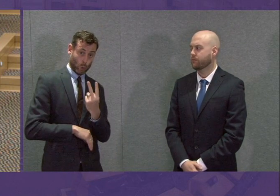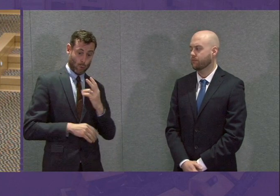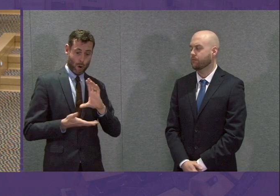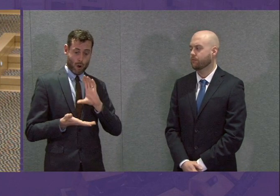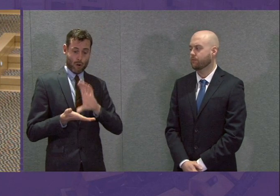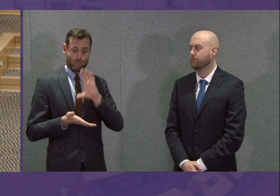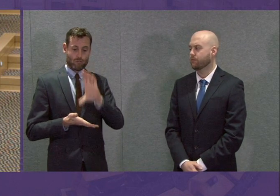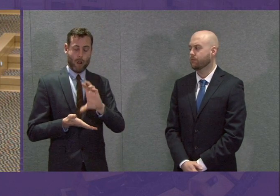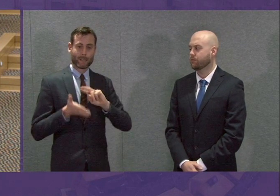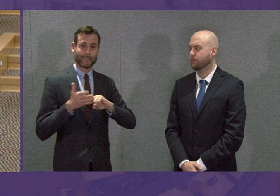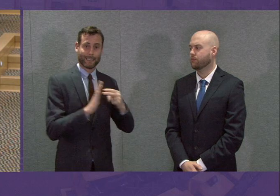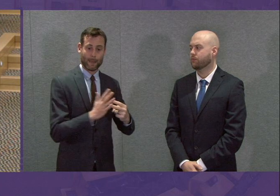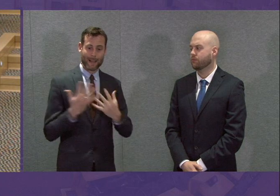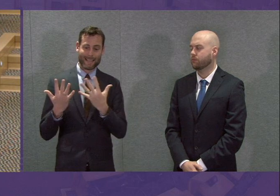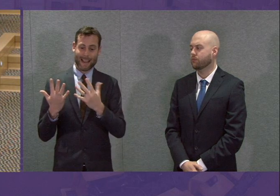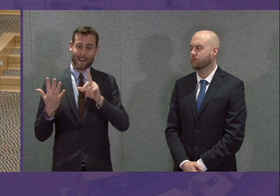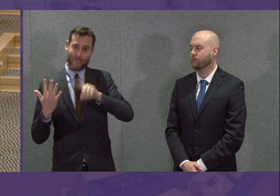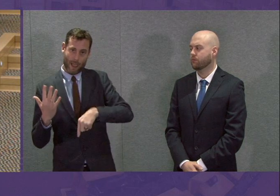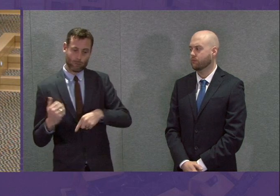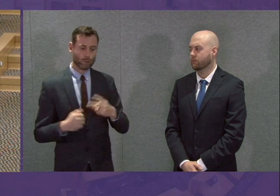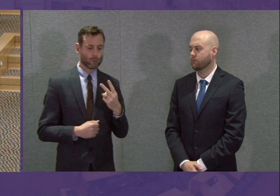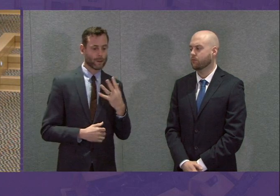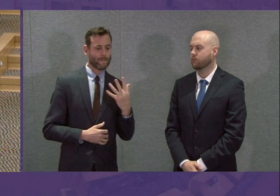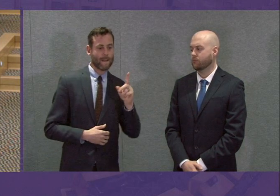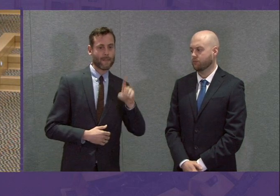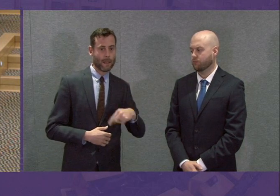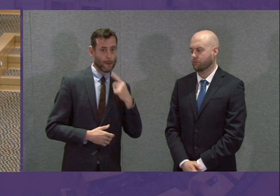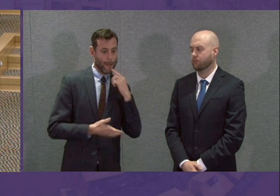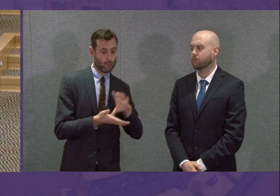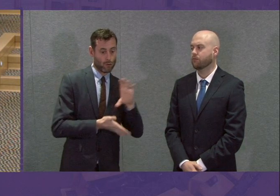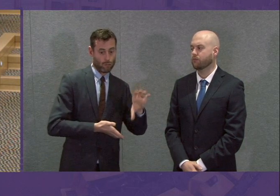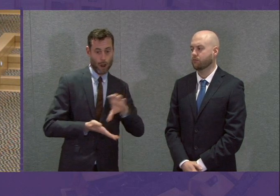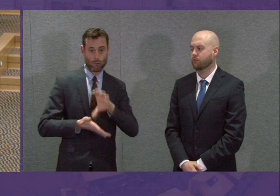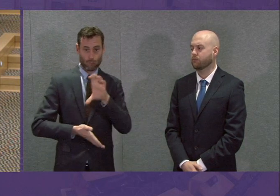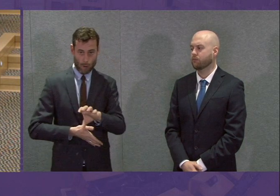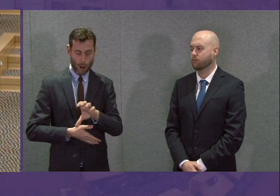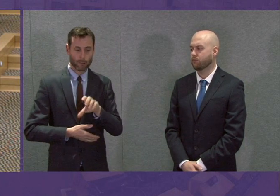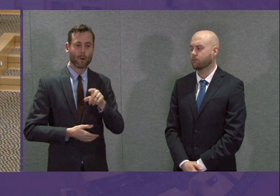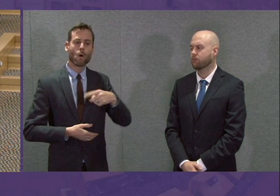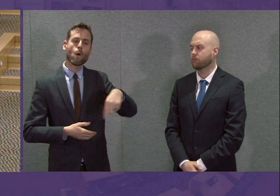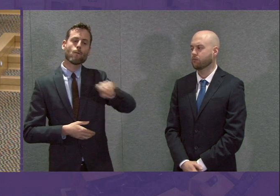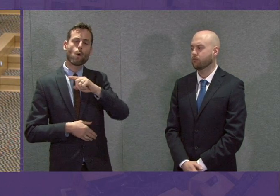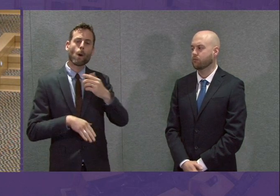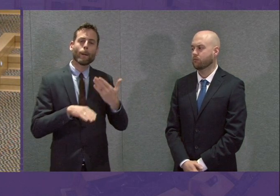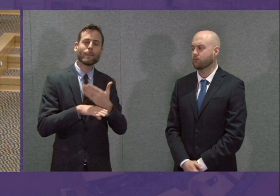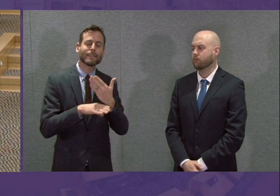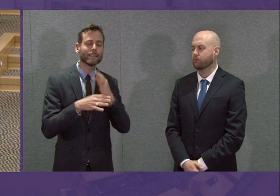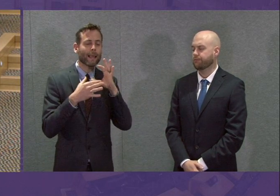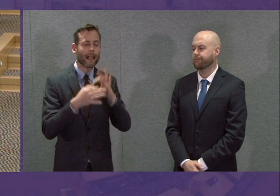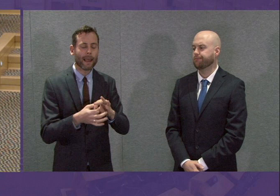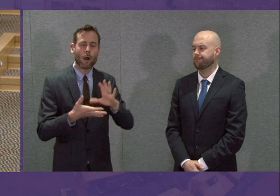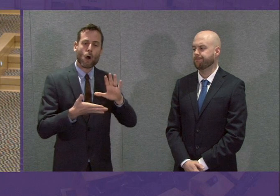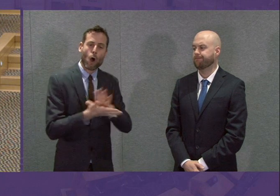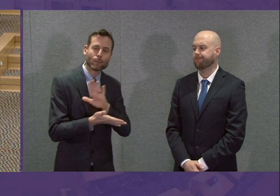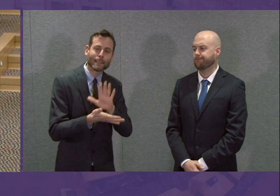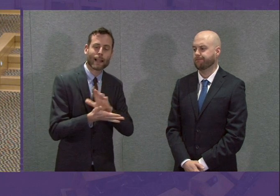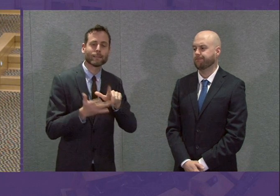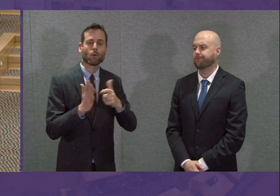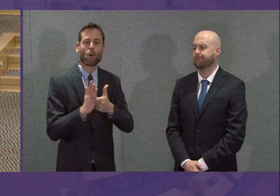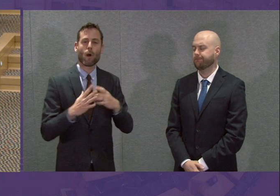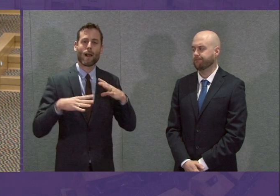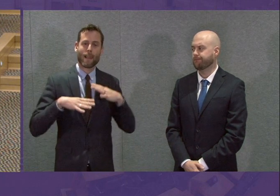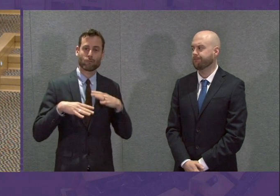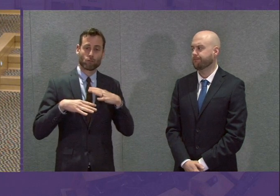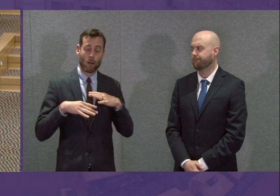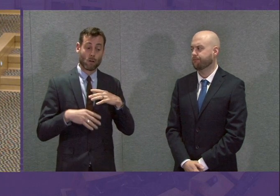small business grants and the £25,000 ones to retail, hospitality and leisure. We are in discussion with COSLA right